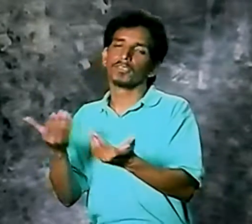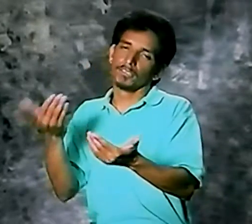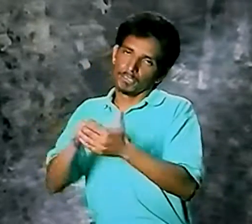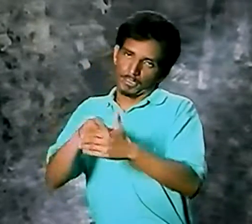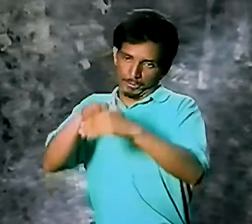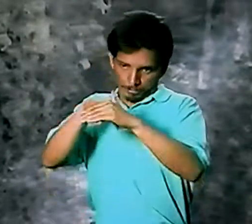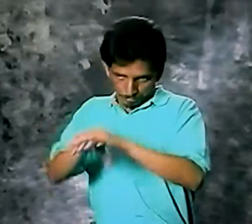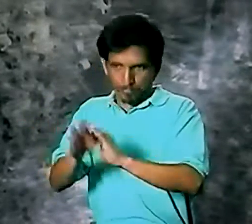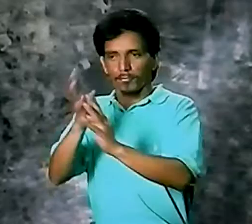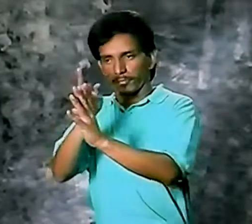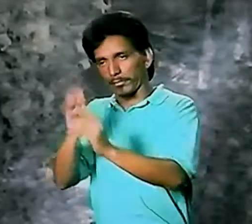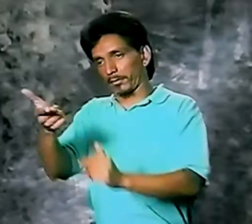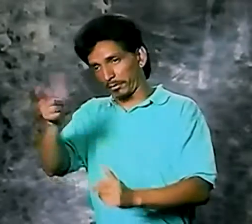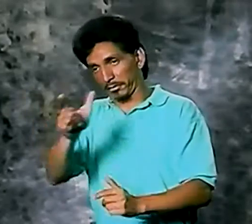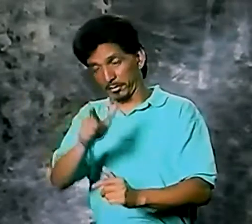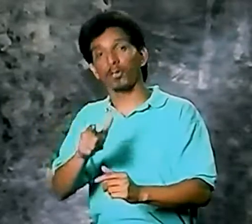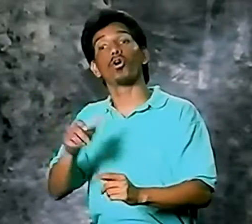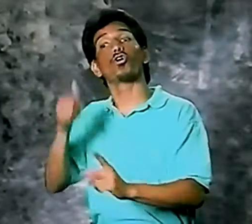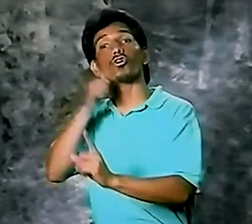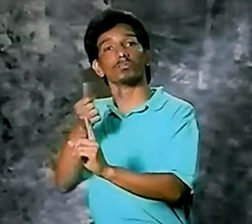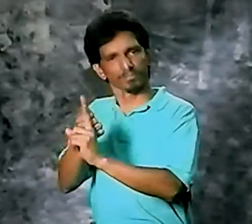we were sightseeing and all that. And then we went back to customs.